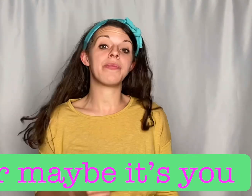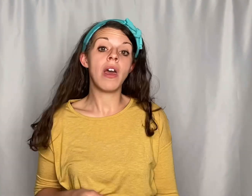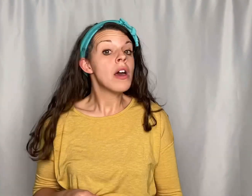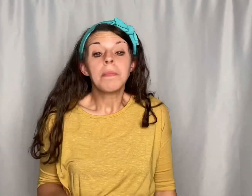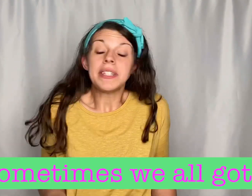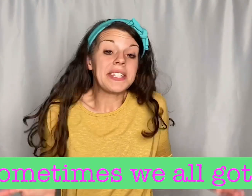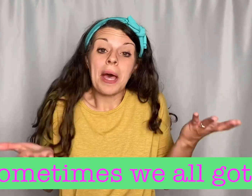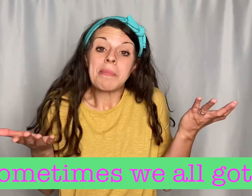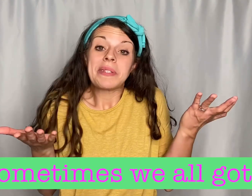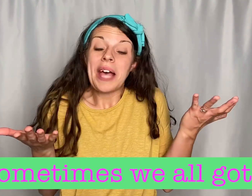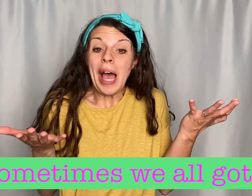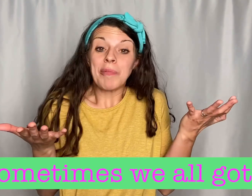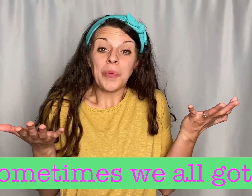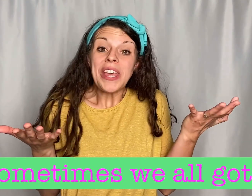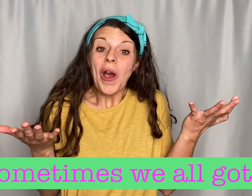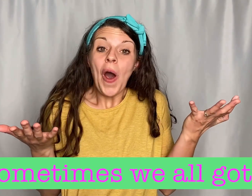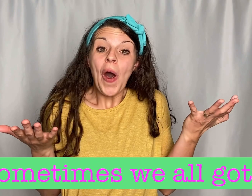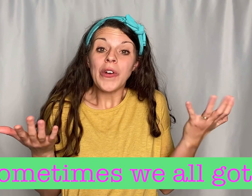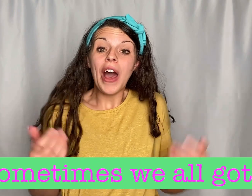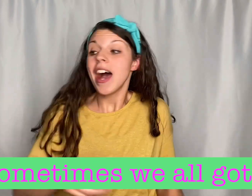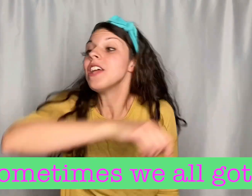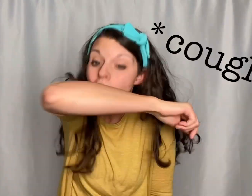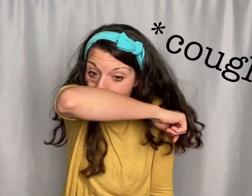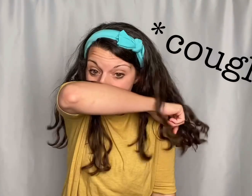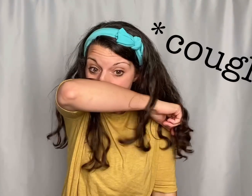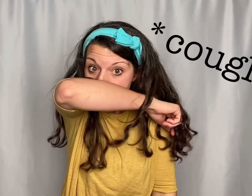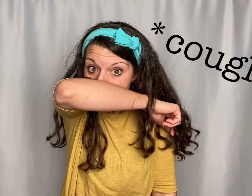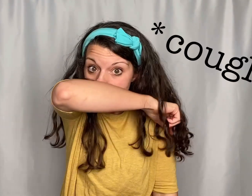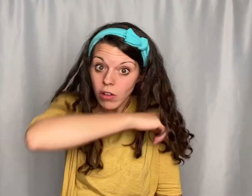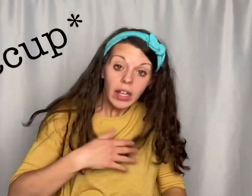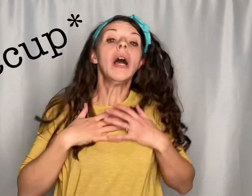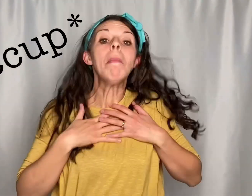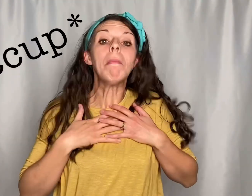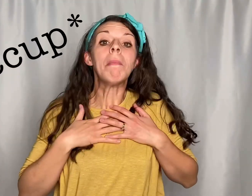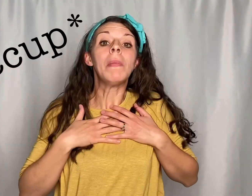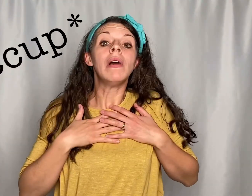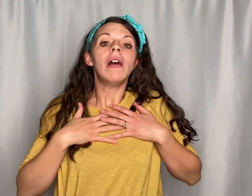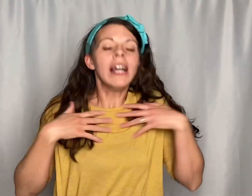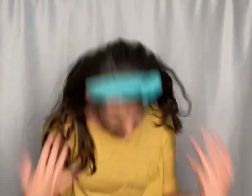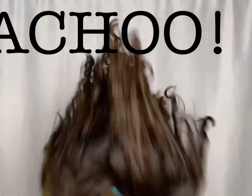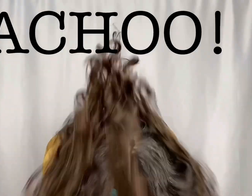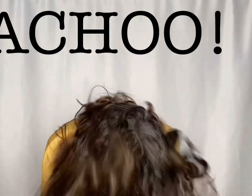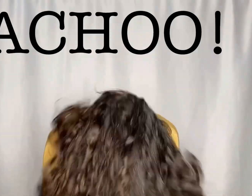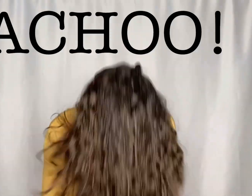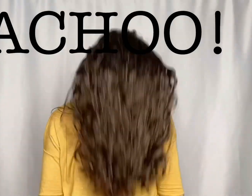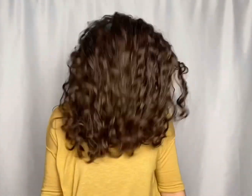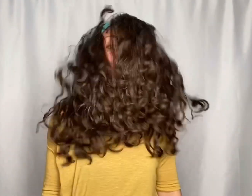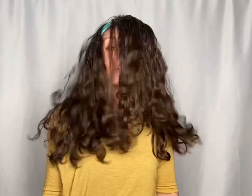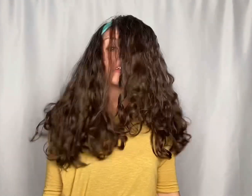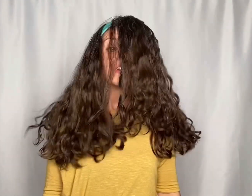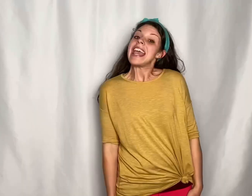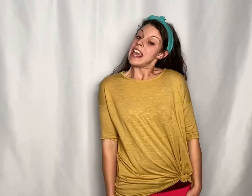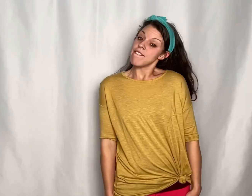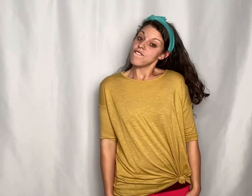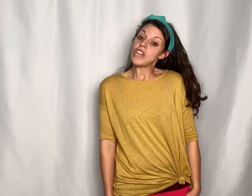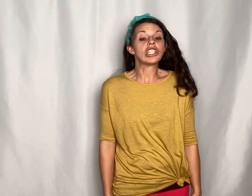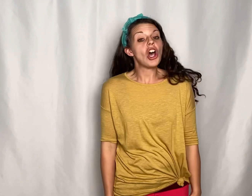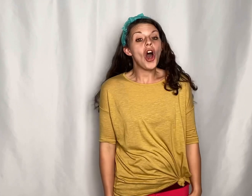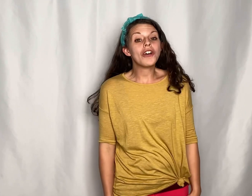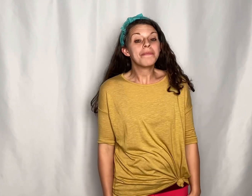but sometimes we all gotta echo. If a song